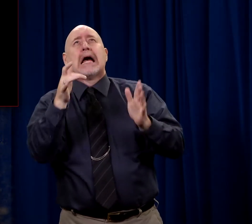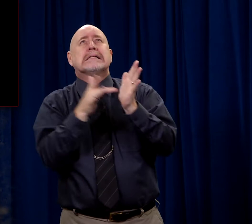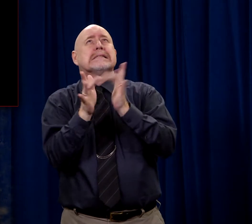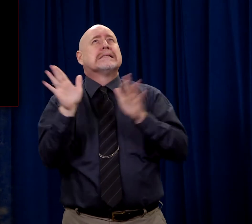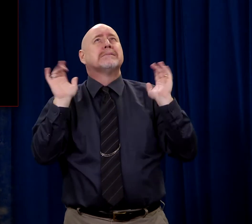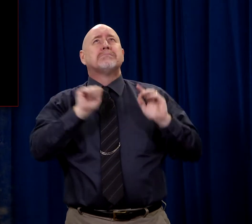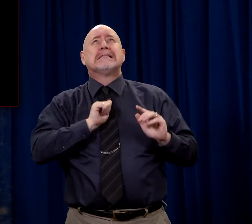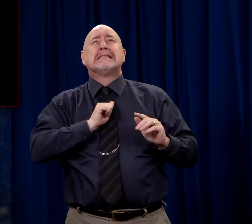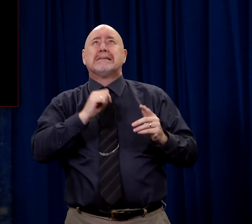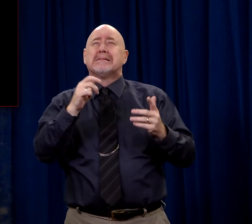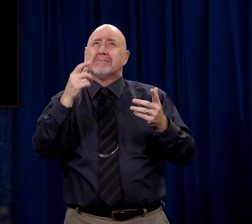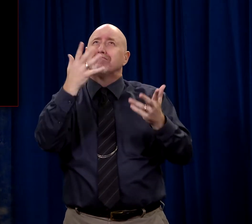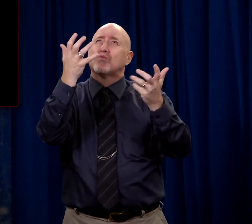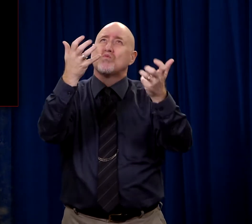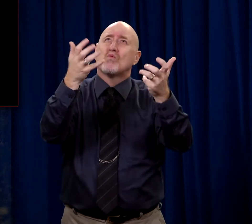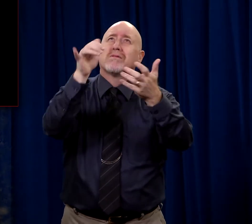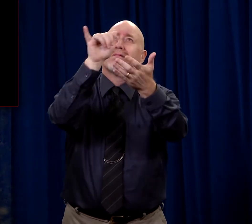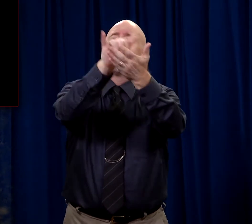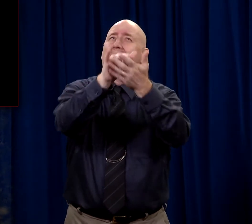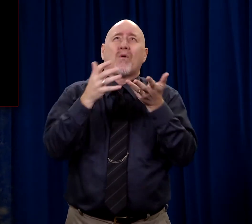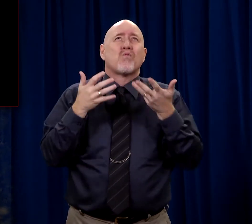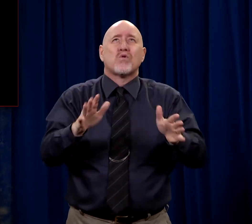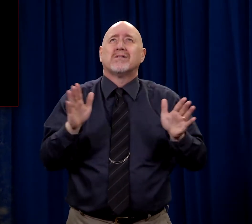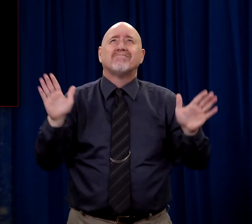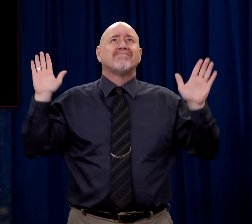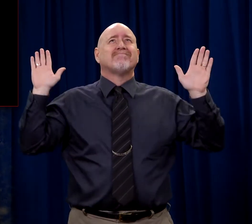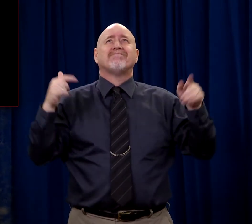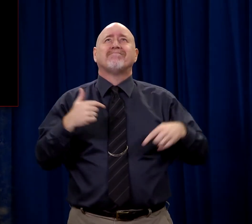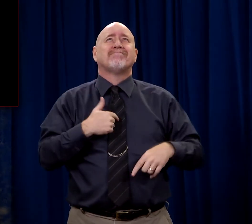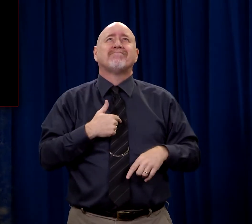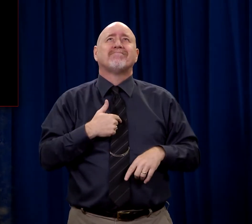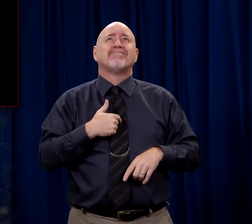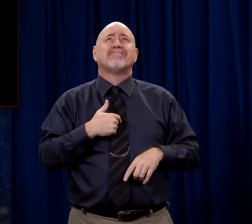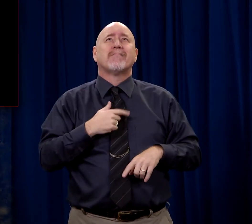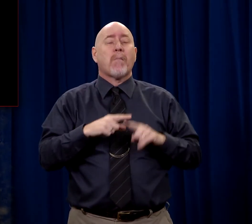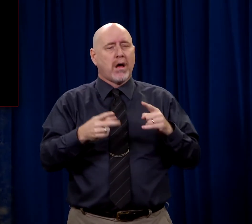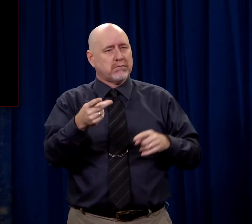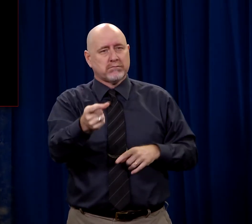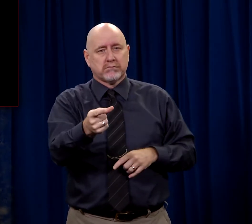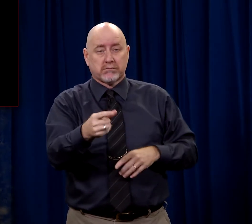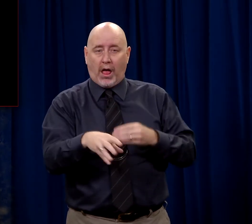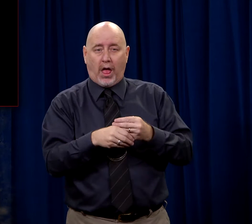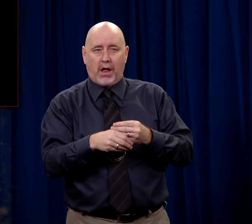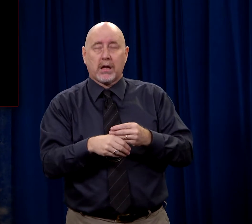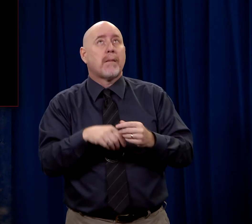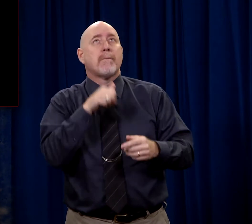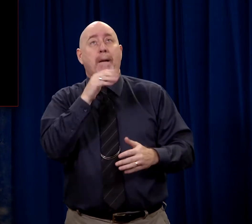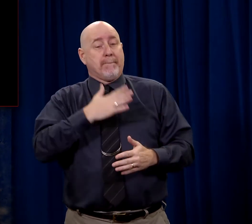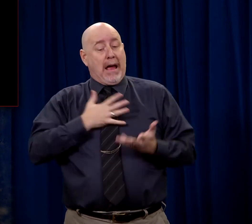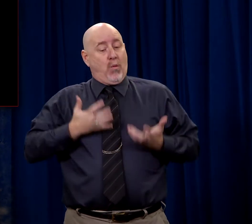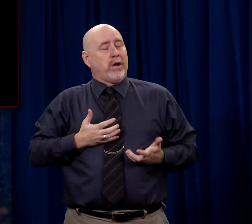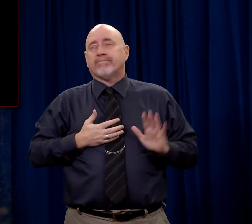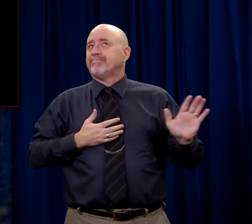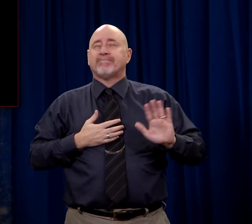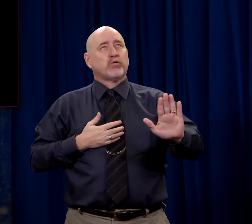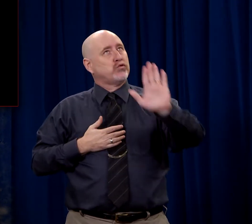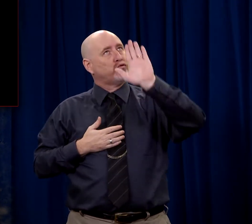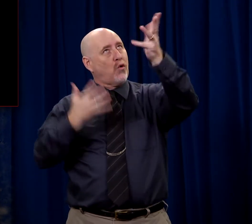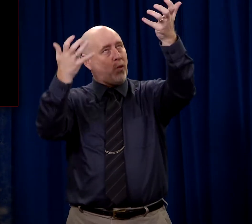avoided, I want to not do this. But then He quickly added, not my will, but